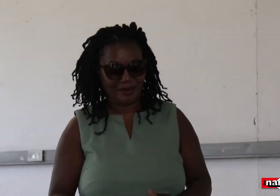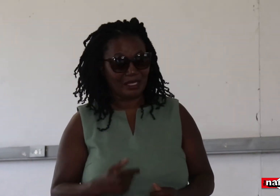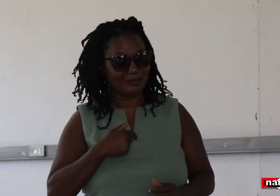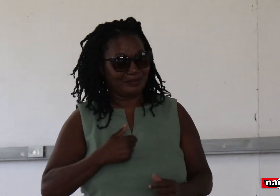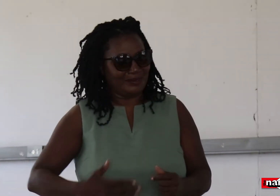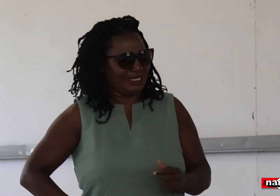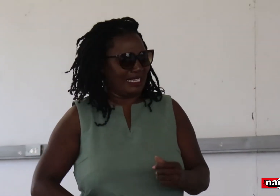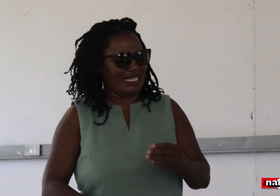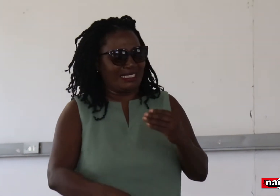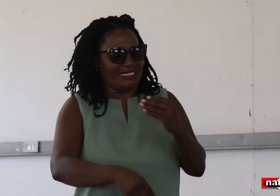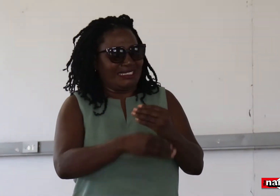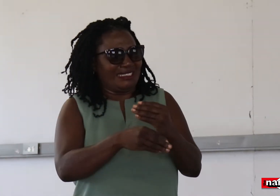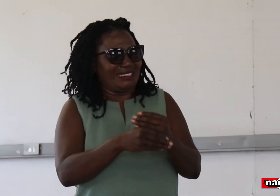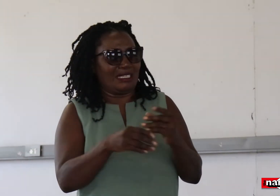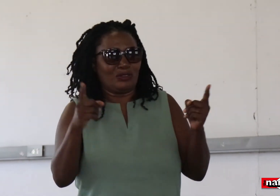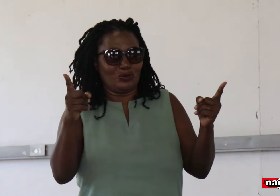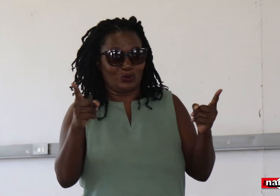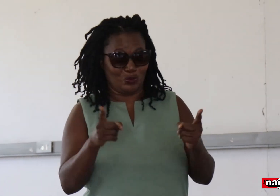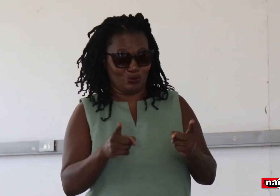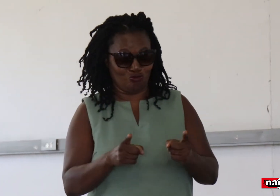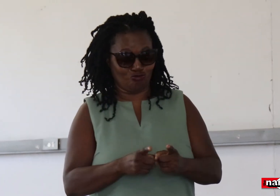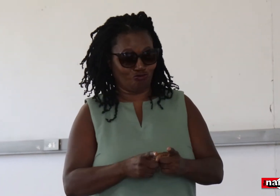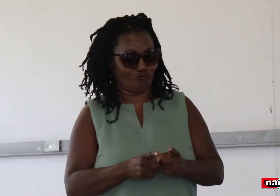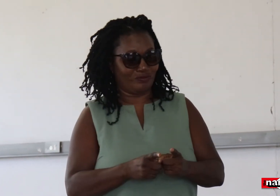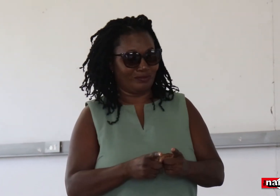the speech. I just want to get a bit short.